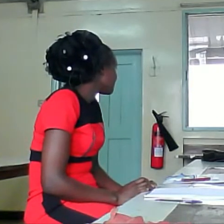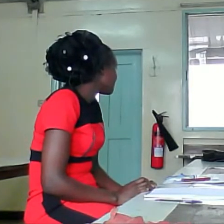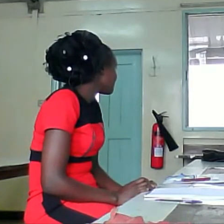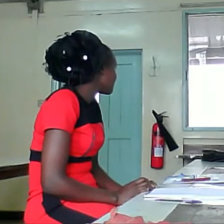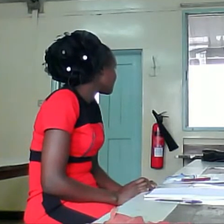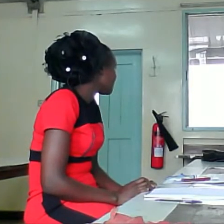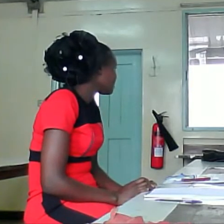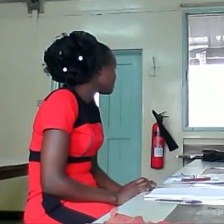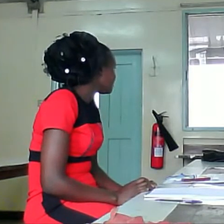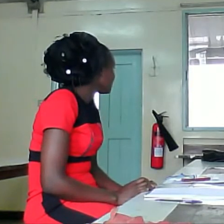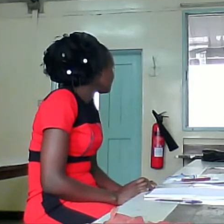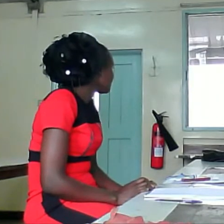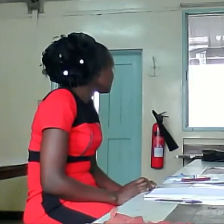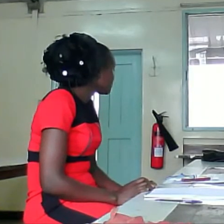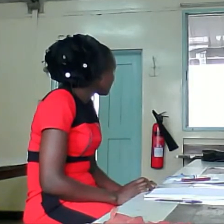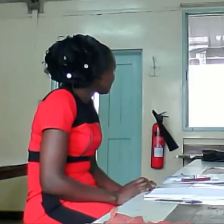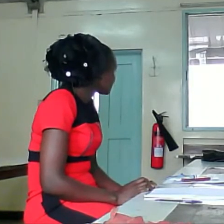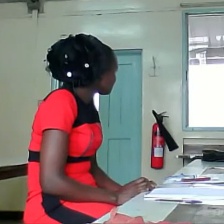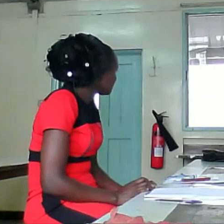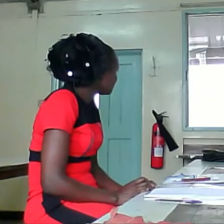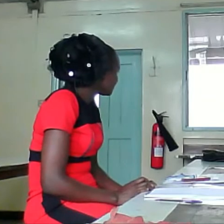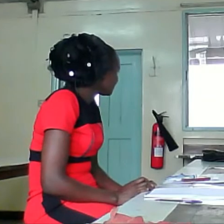You are a problem maker.